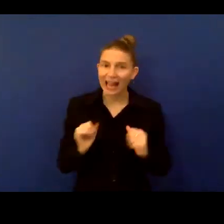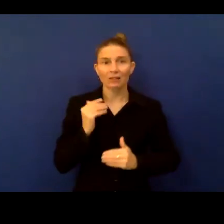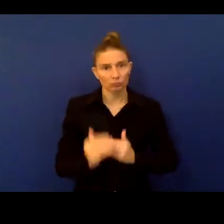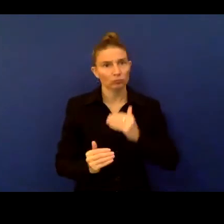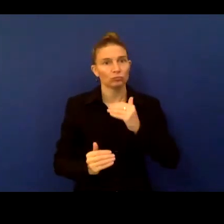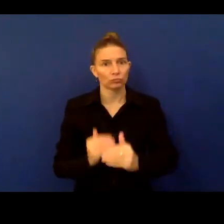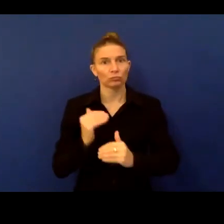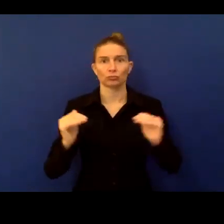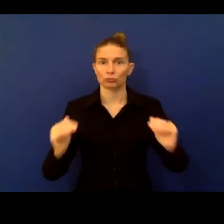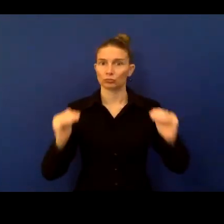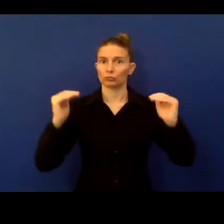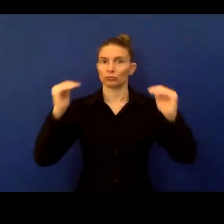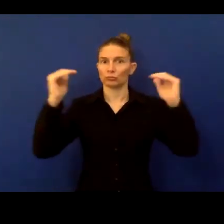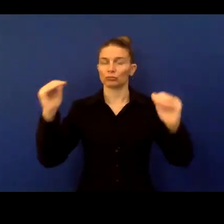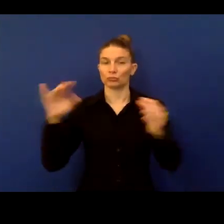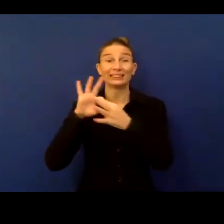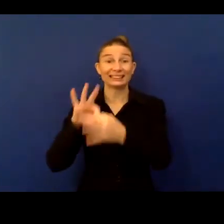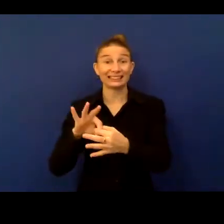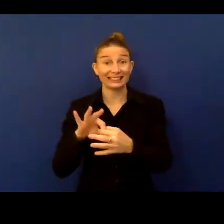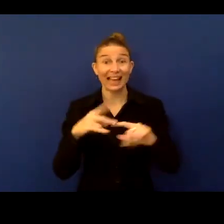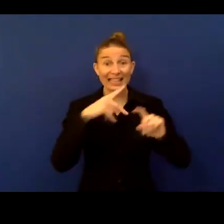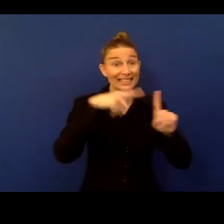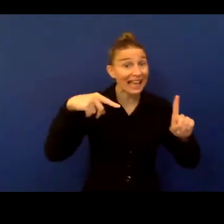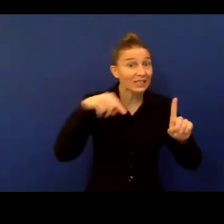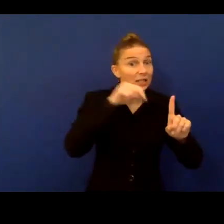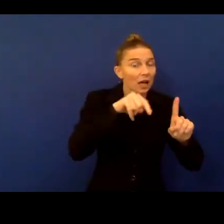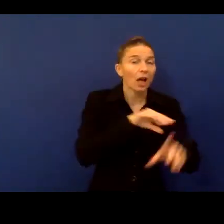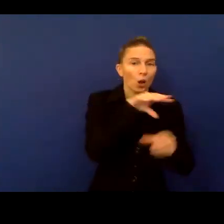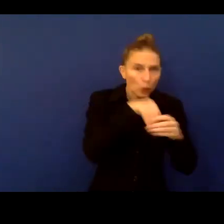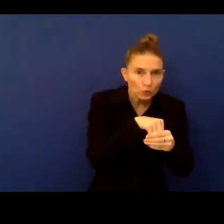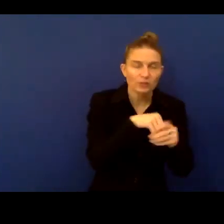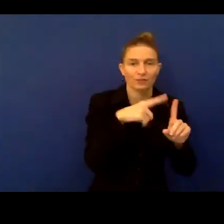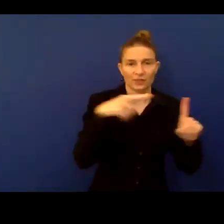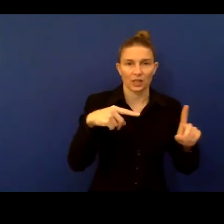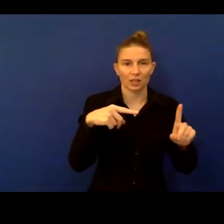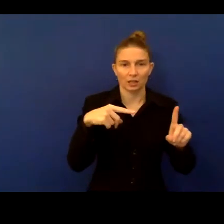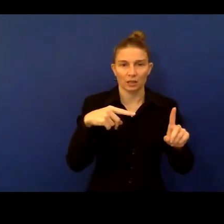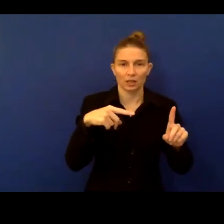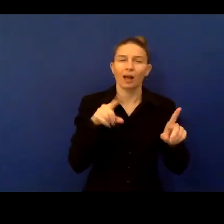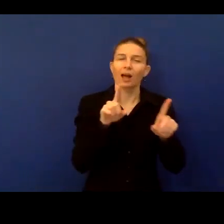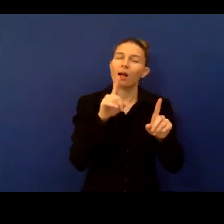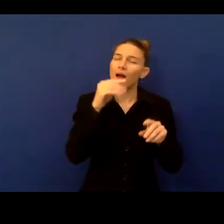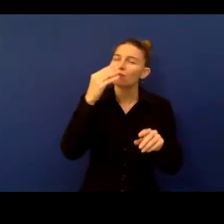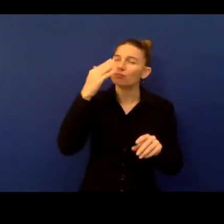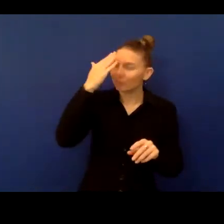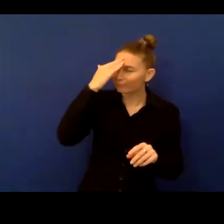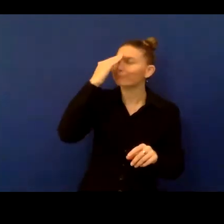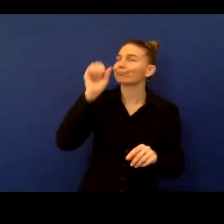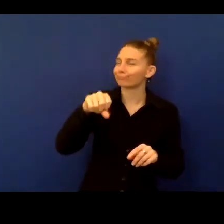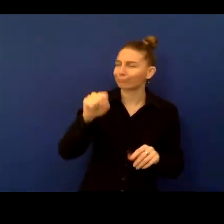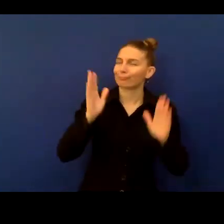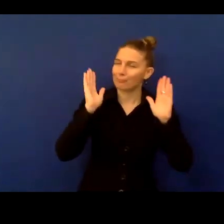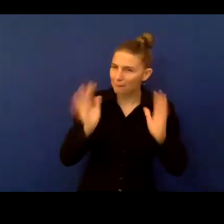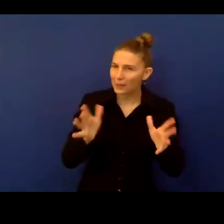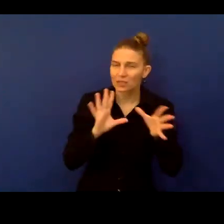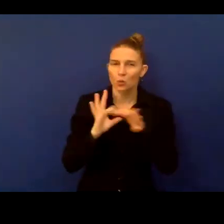on inclusive data and facilitating knowledge exchange and collaboration. So I think others have already touched on the